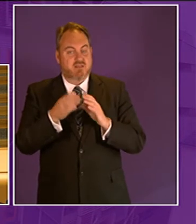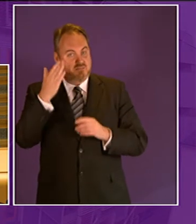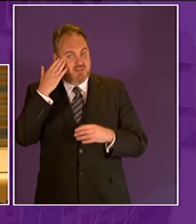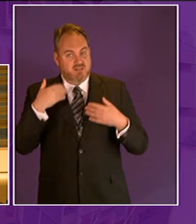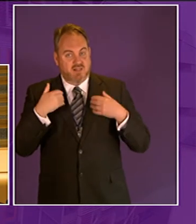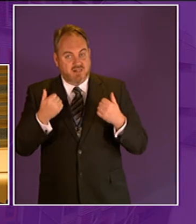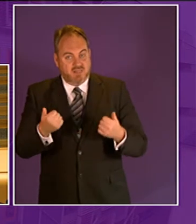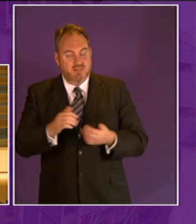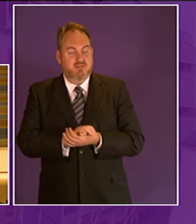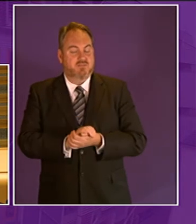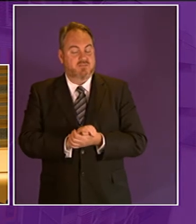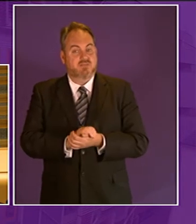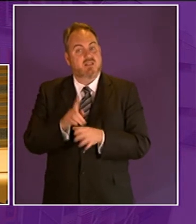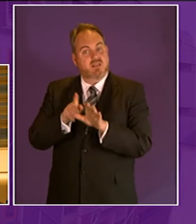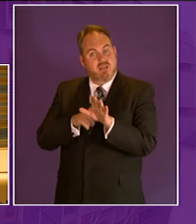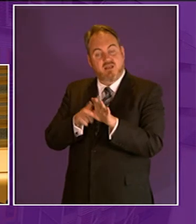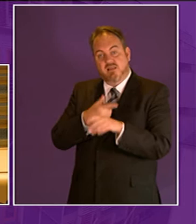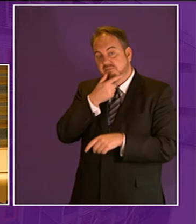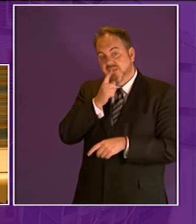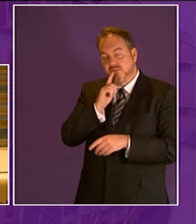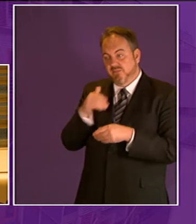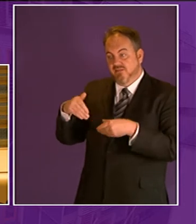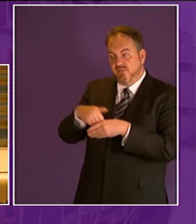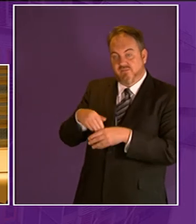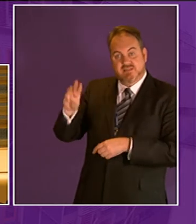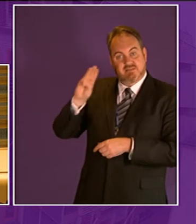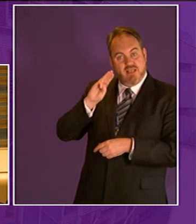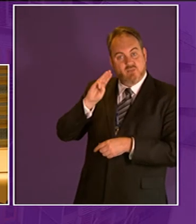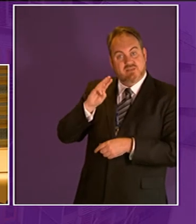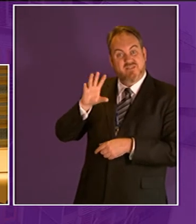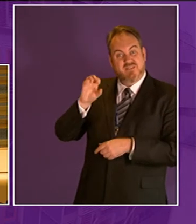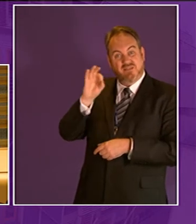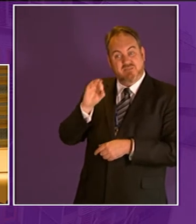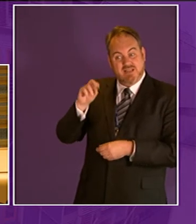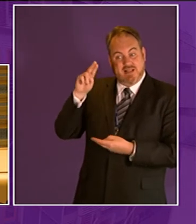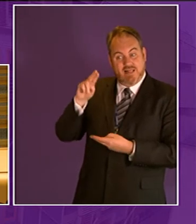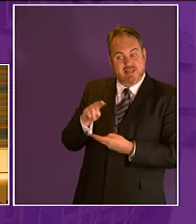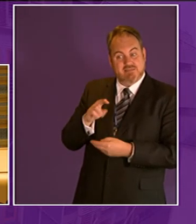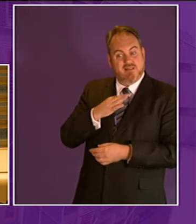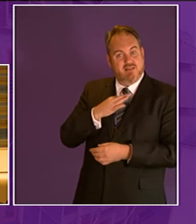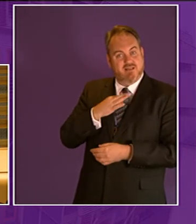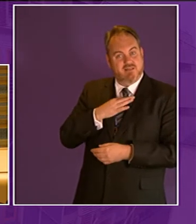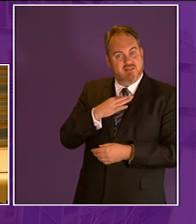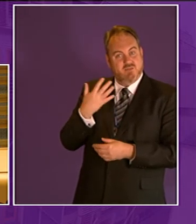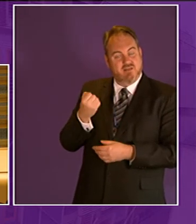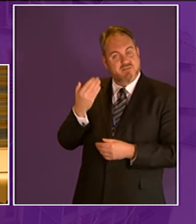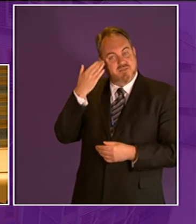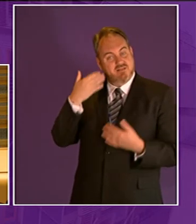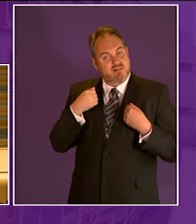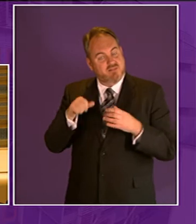surprised to hear that young people who have attended the scouts are 15% less likely to suffer poor mental health in adulthood and the cost of four